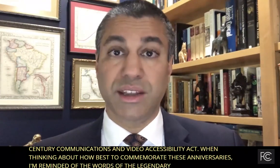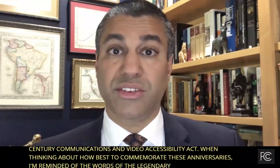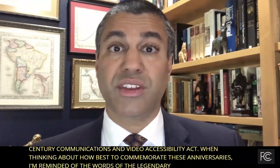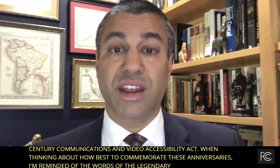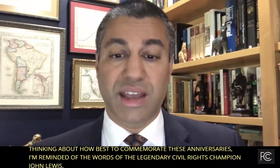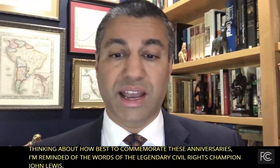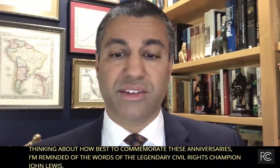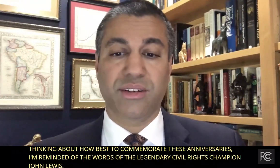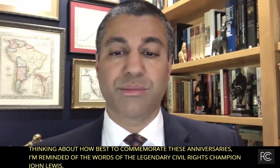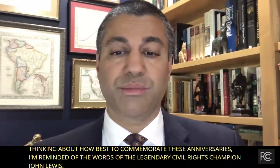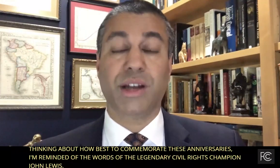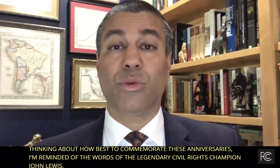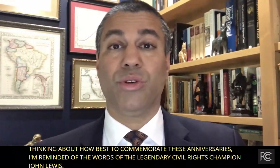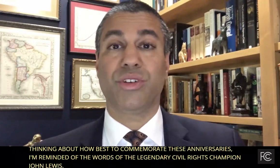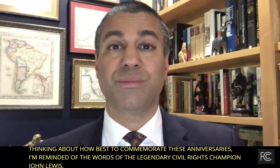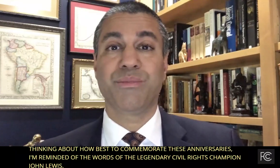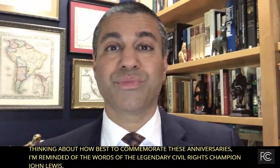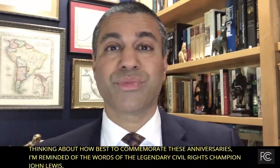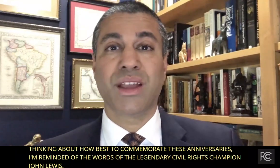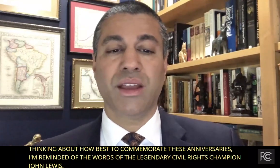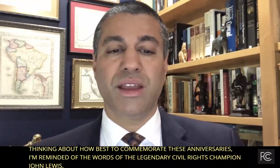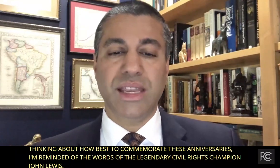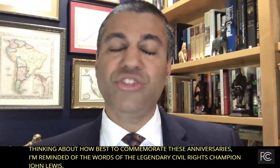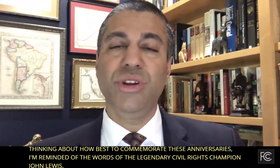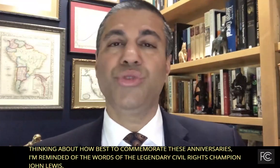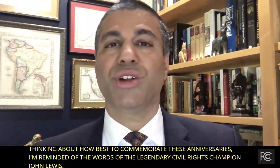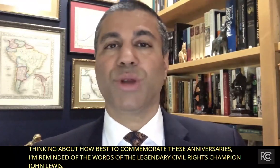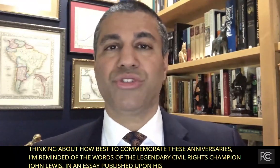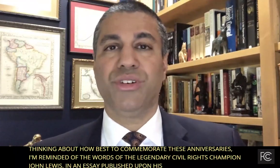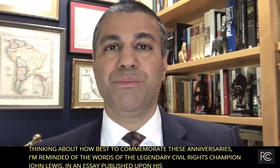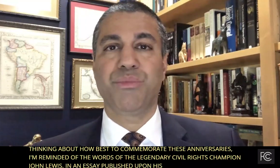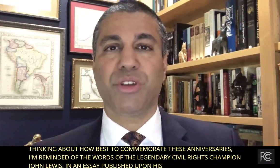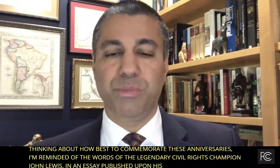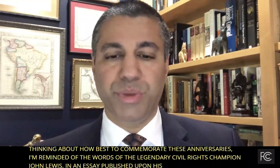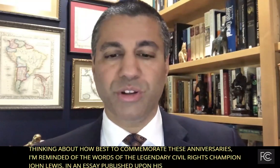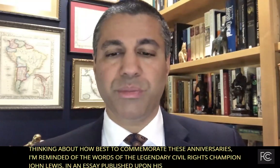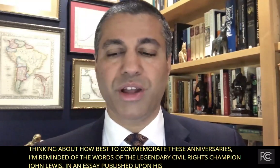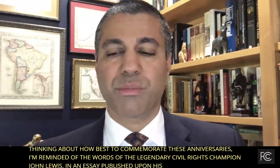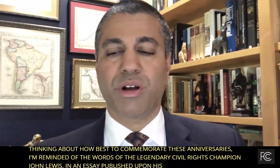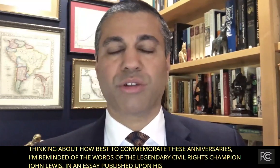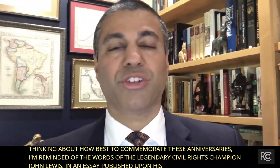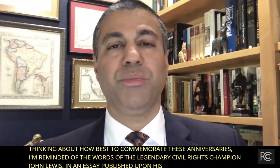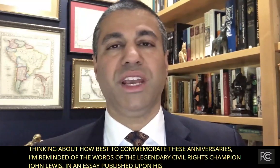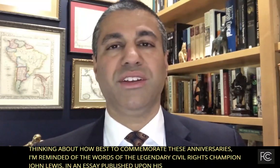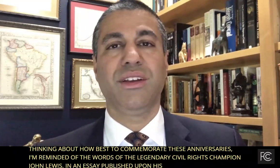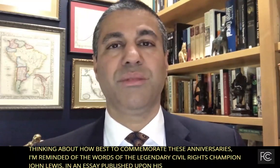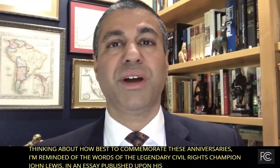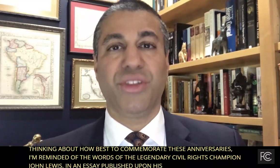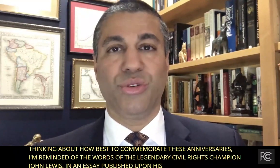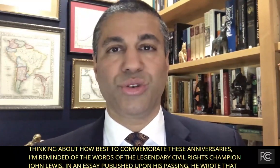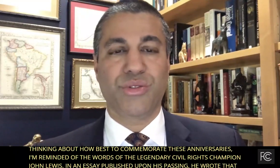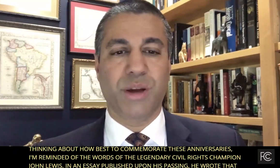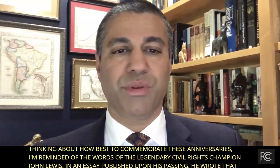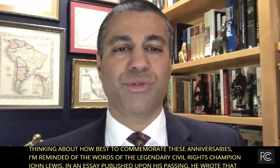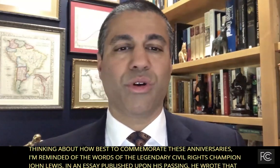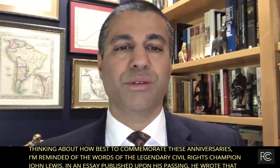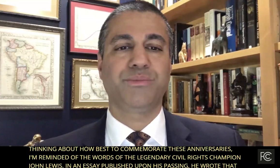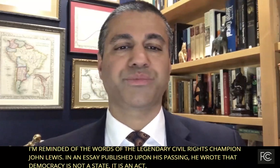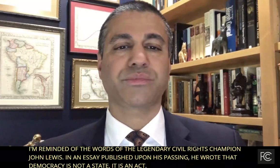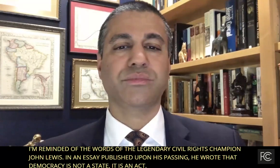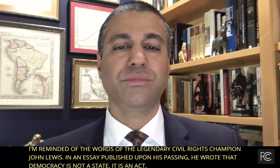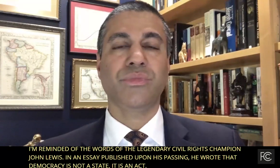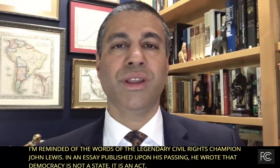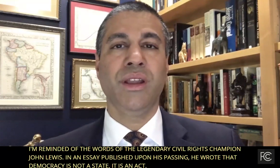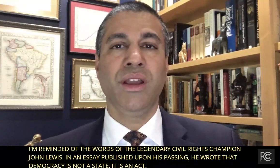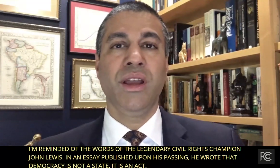it is an act, unquote. Each new generation must build upon the progress made by those who have come before.